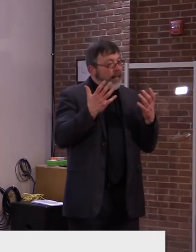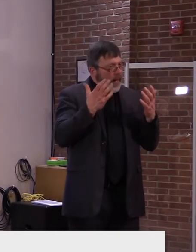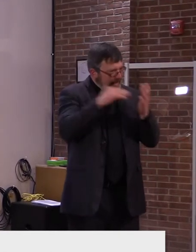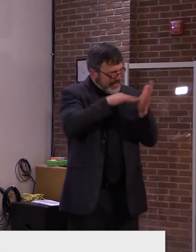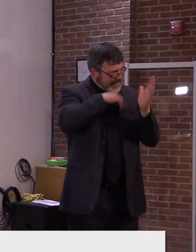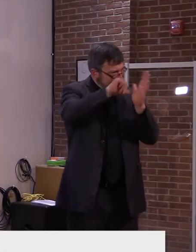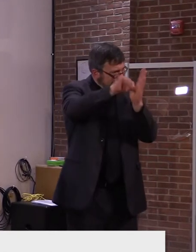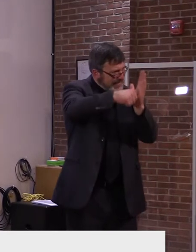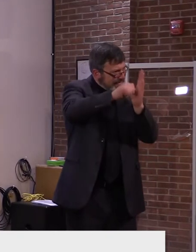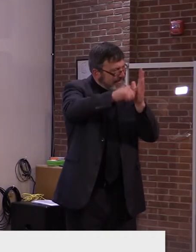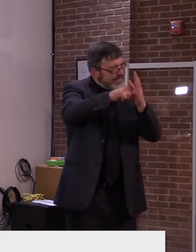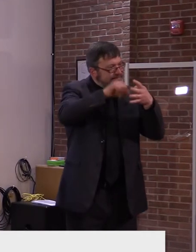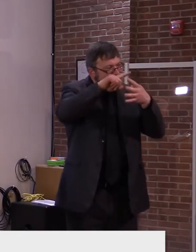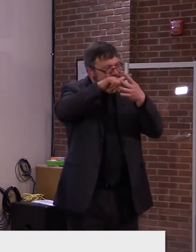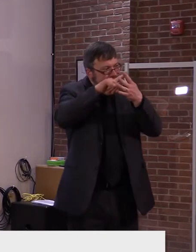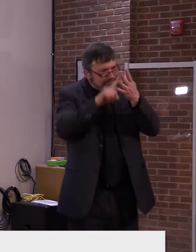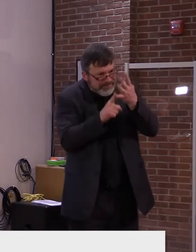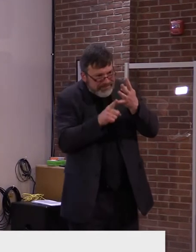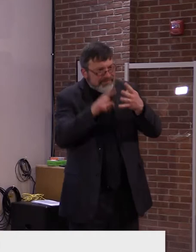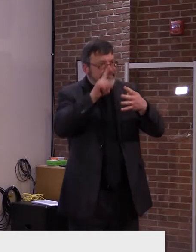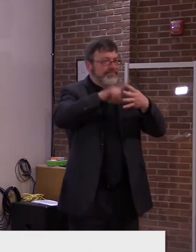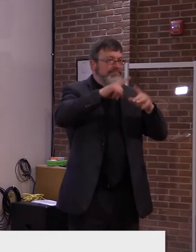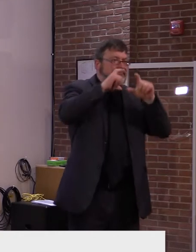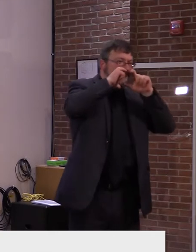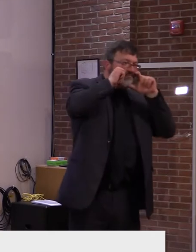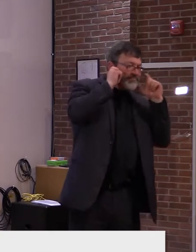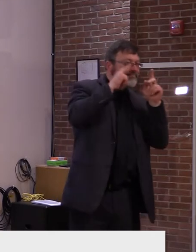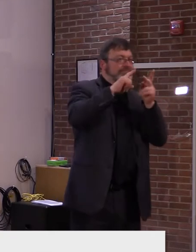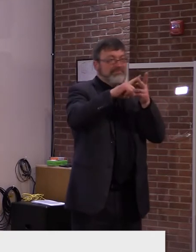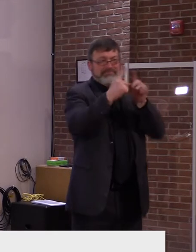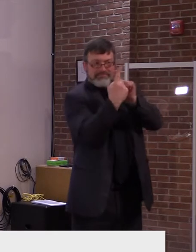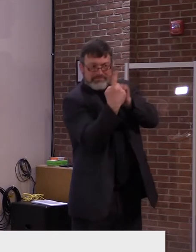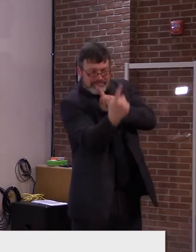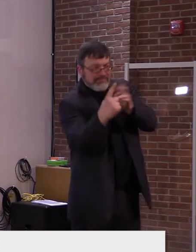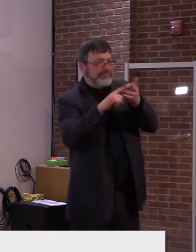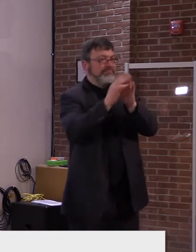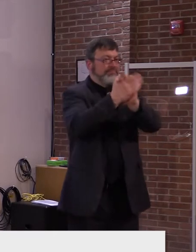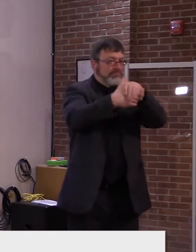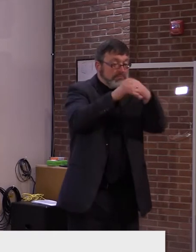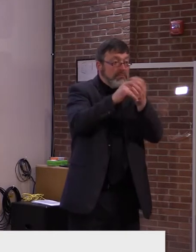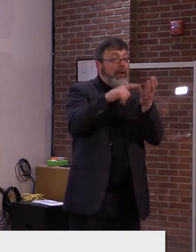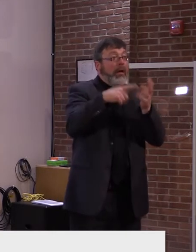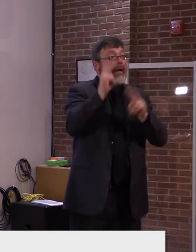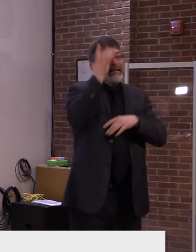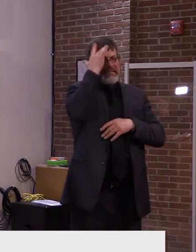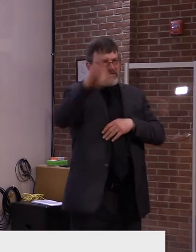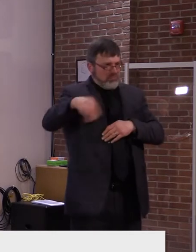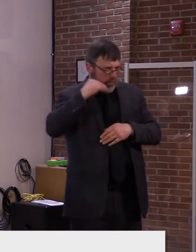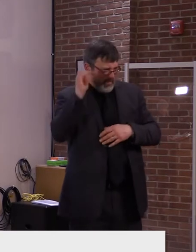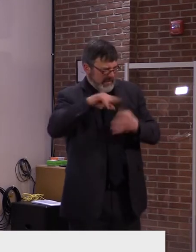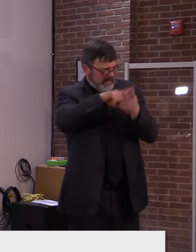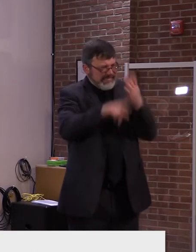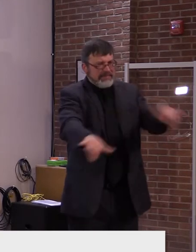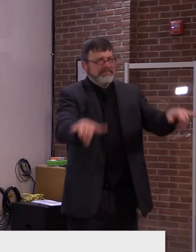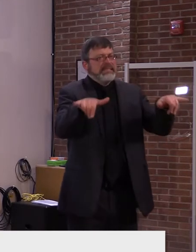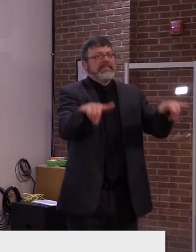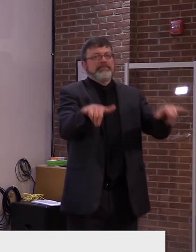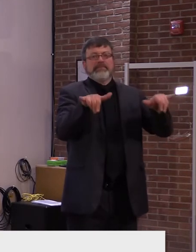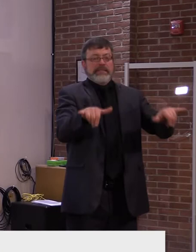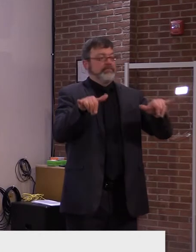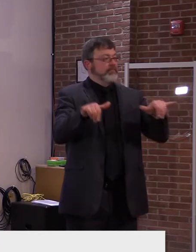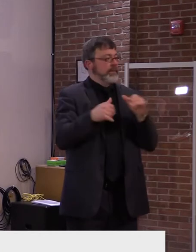-foot distance. The Department of Disabilities, Aging and Independent Living and the Vermont Department of Health have